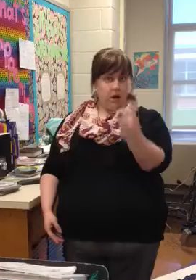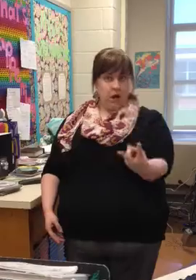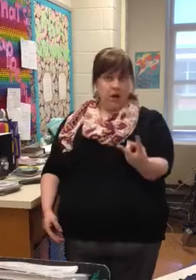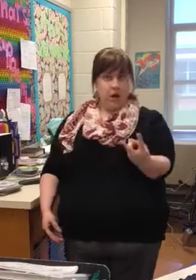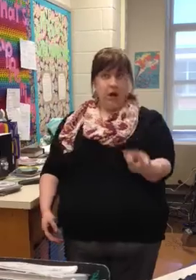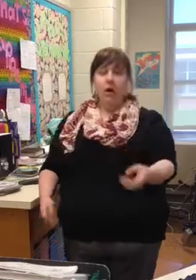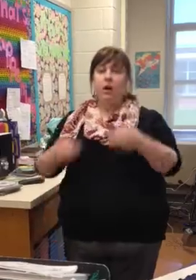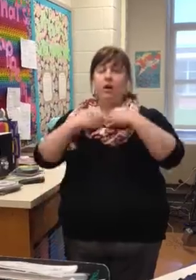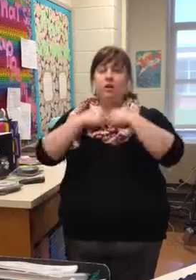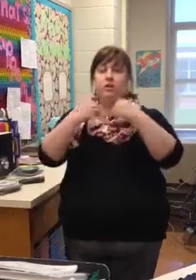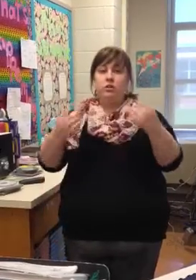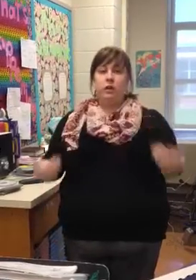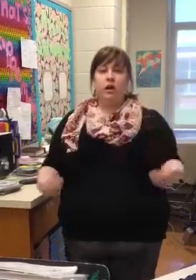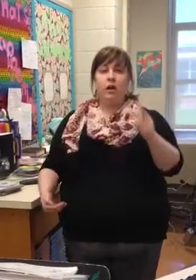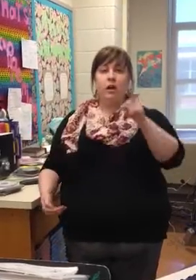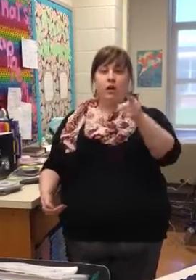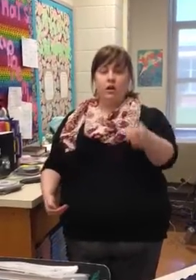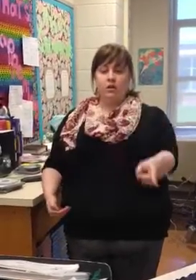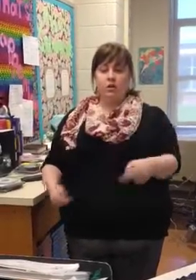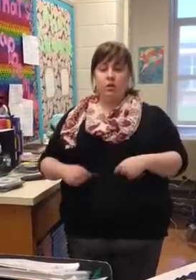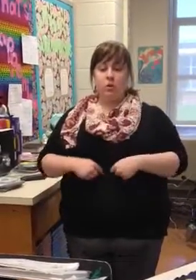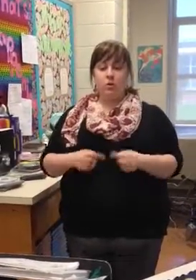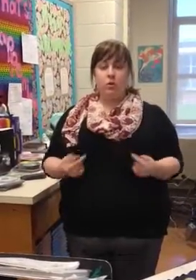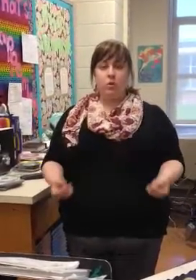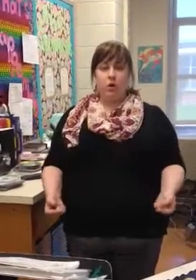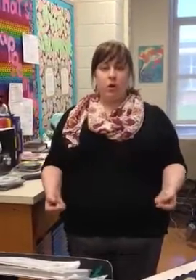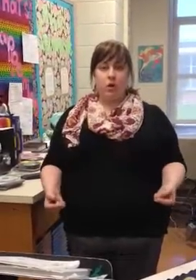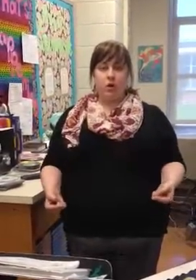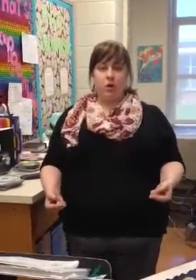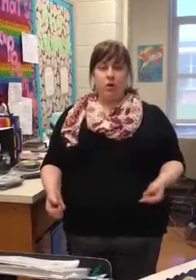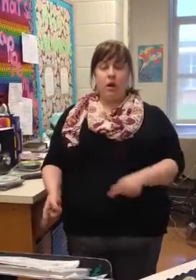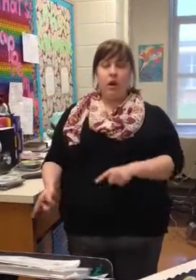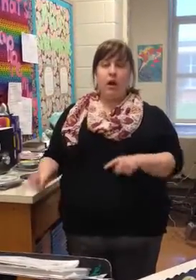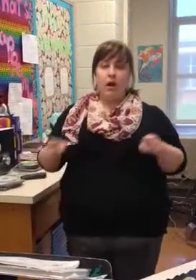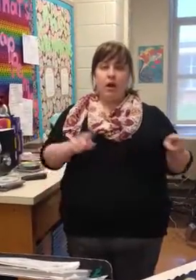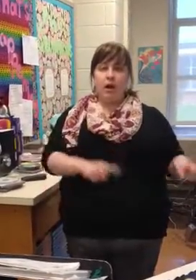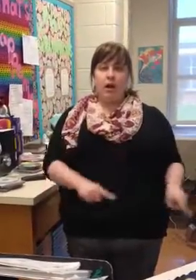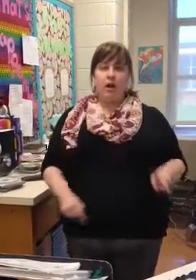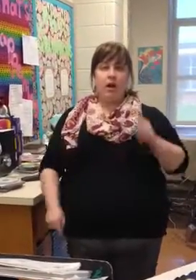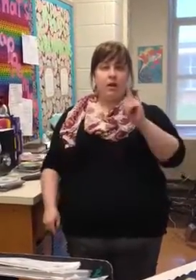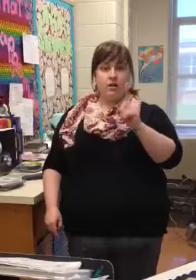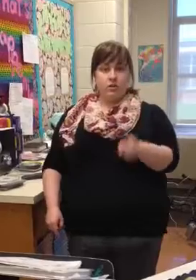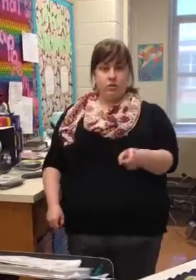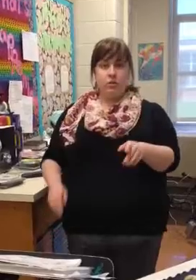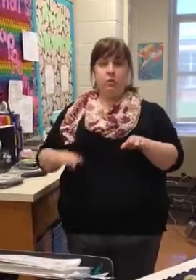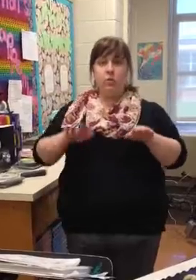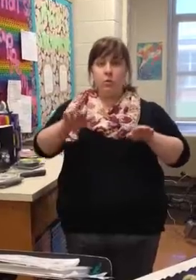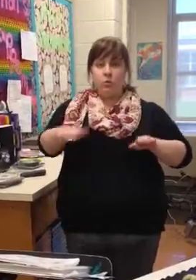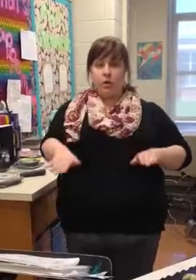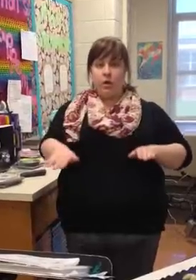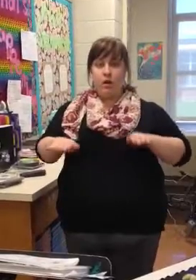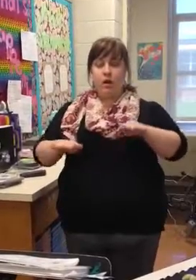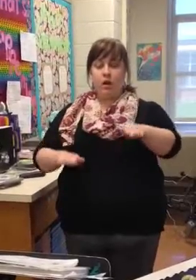Watch how you go as you walk